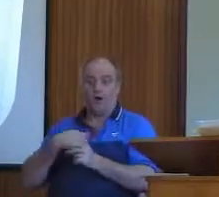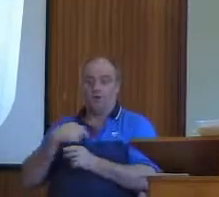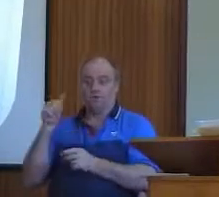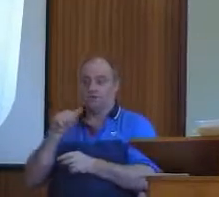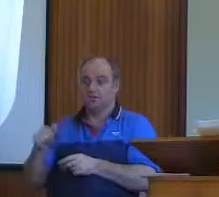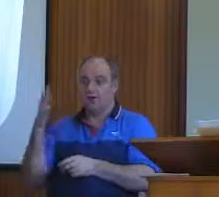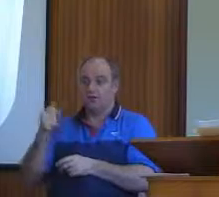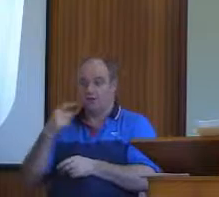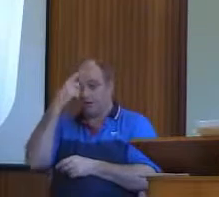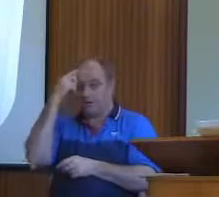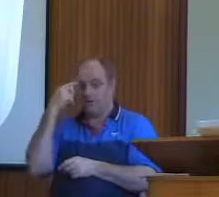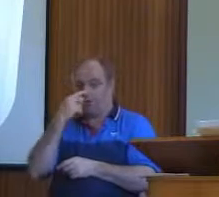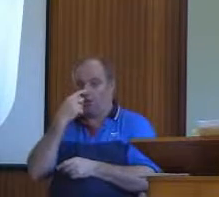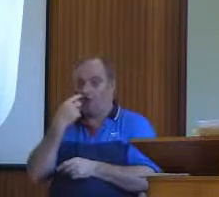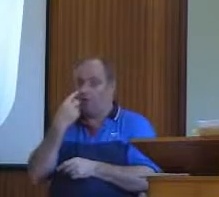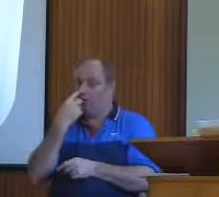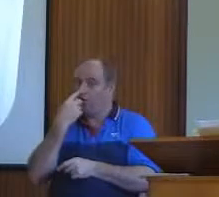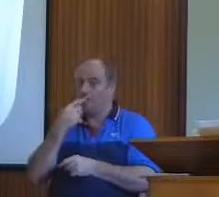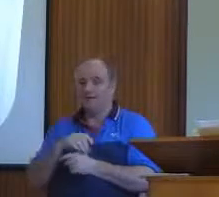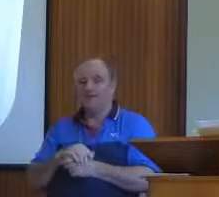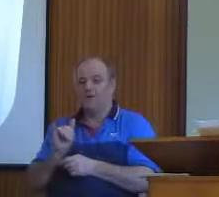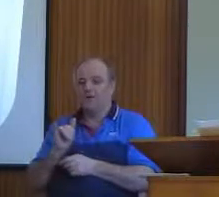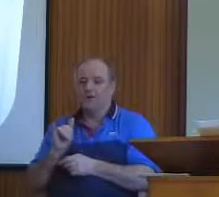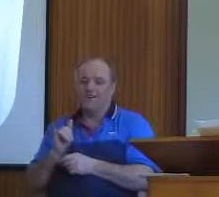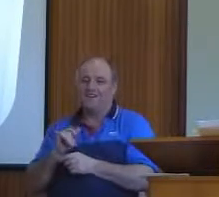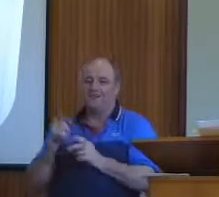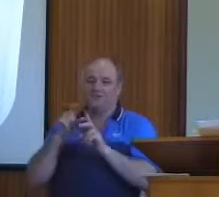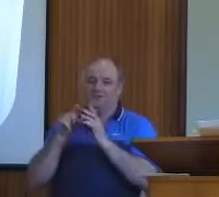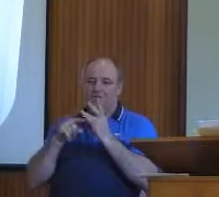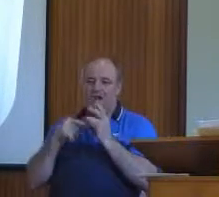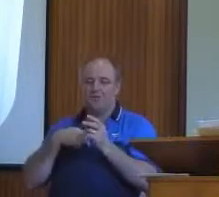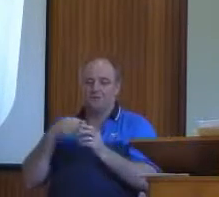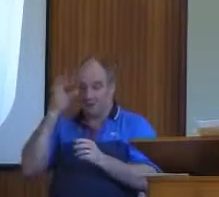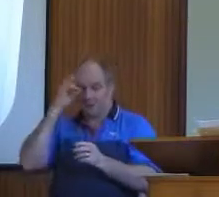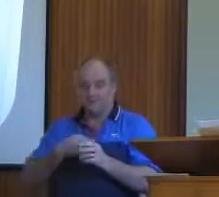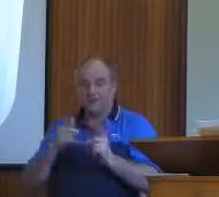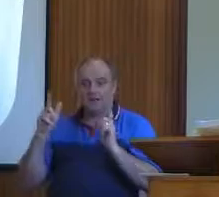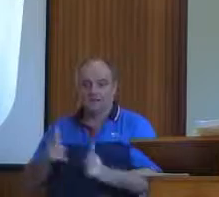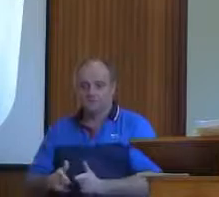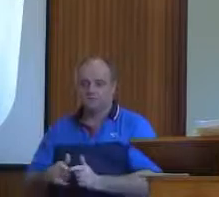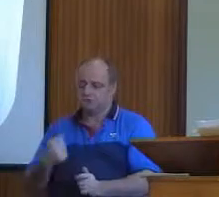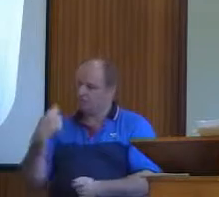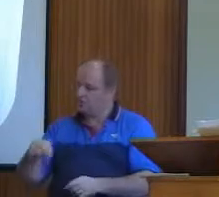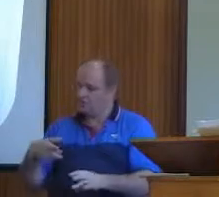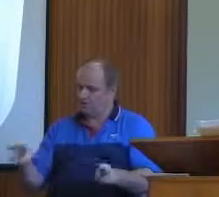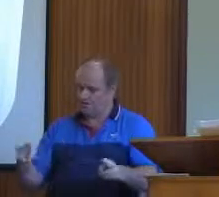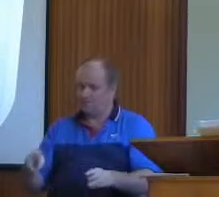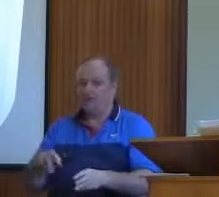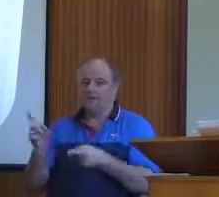enthusiastic? Do I believe any less than I ever did? Not a bit of it. The things of Christ today are